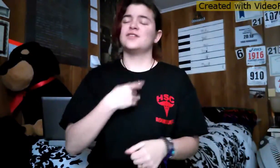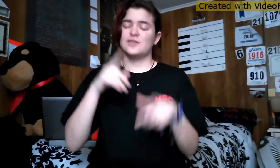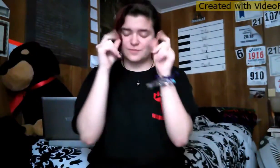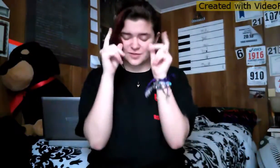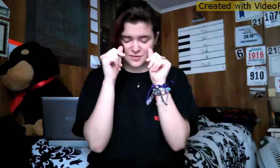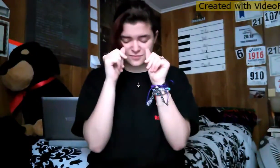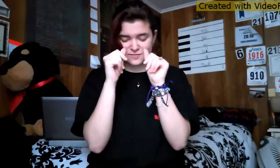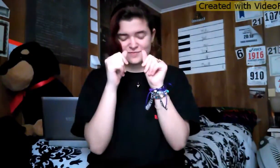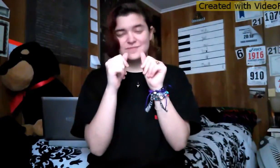blink